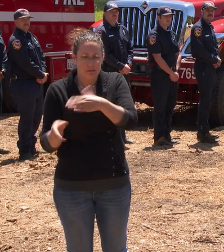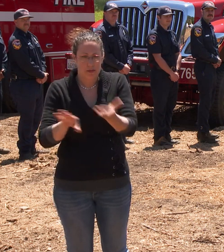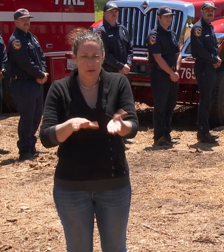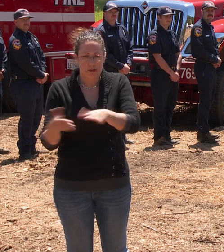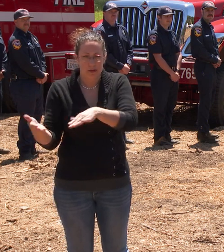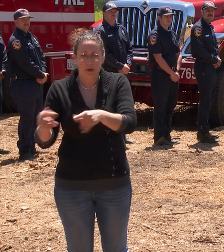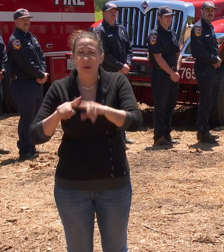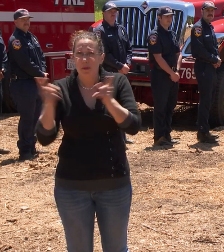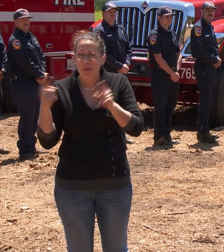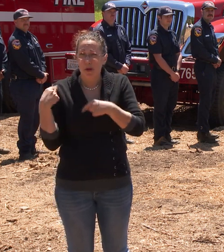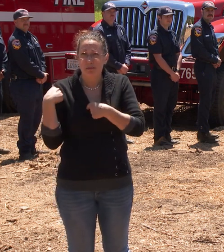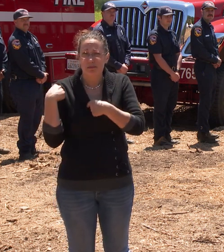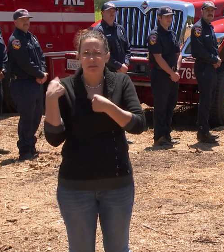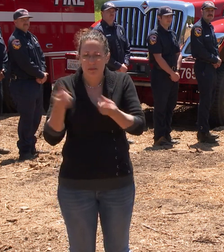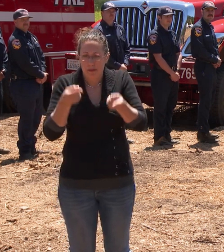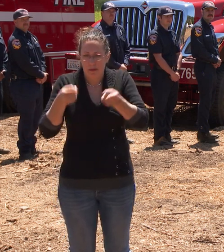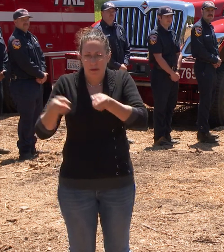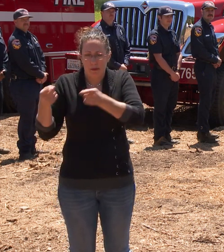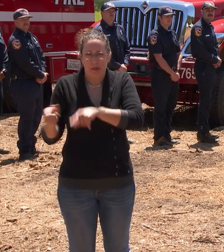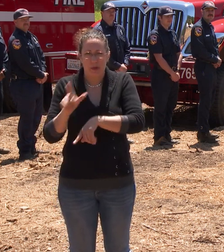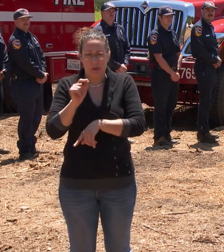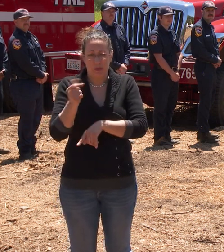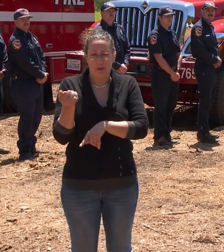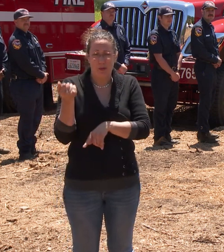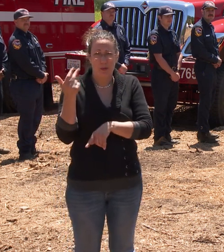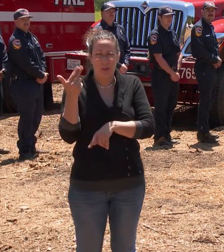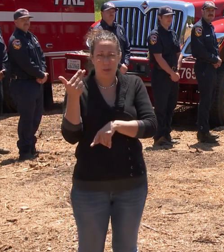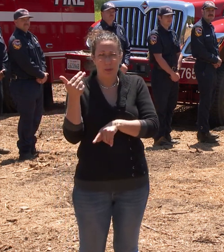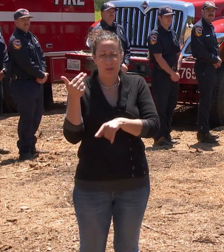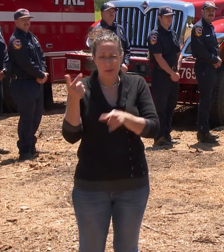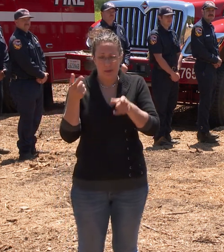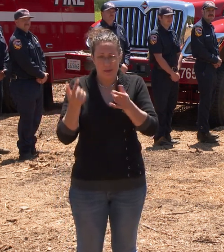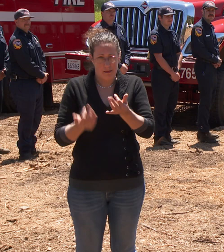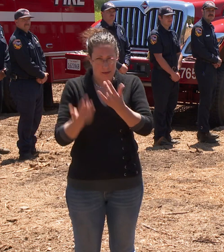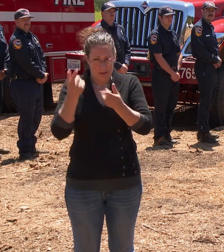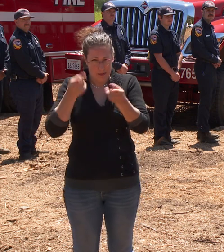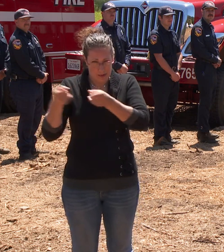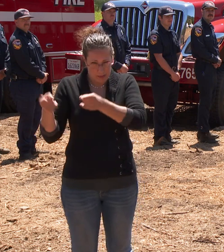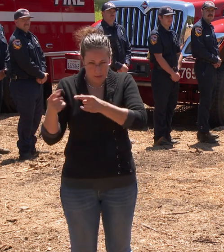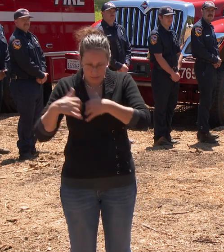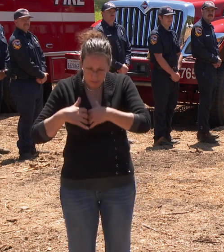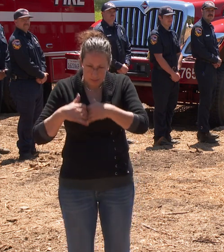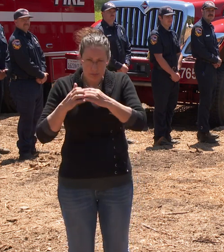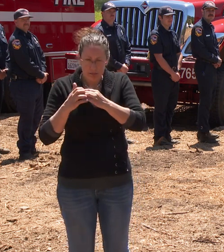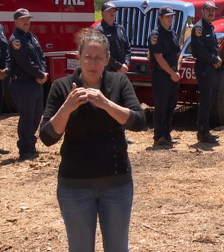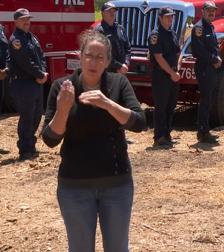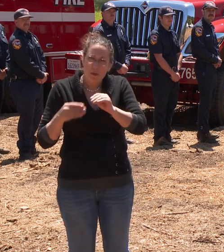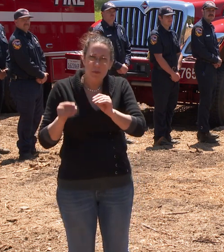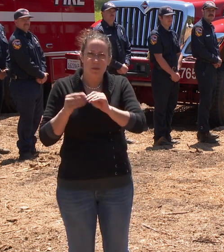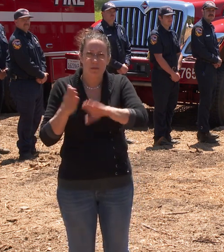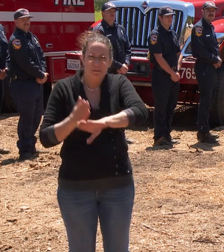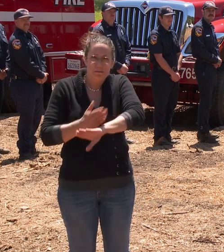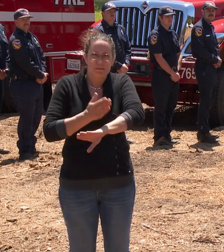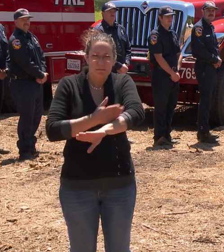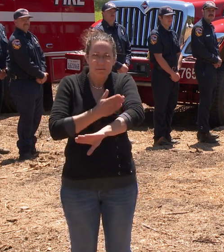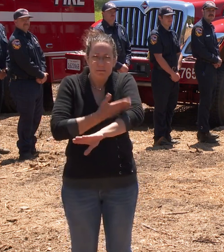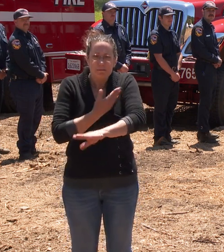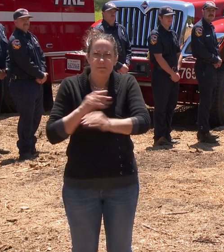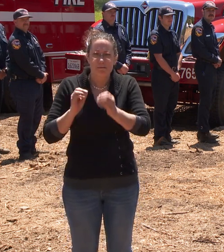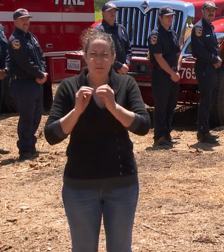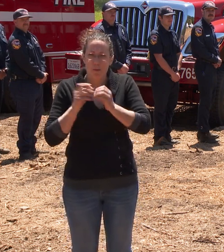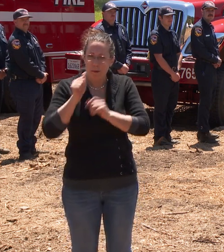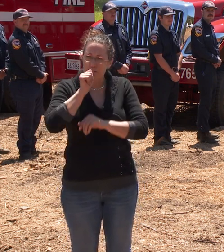that have been occurring throughout the state of California, the Parks Department increased its efforts to reduce fire fuels and make its park lands more